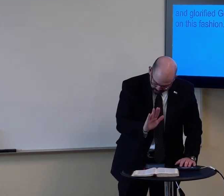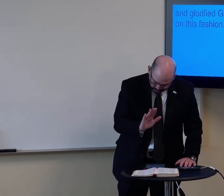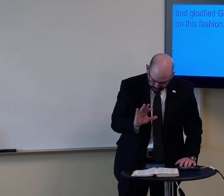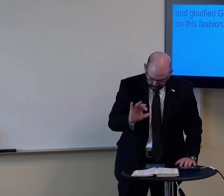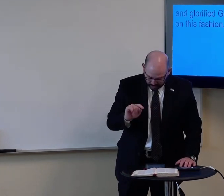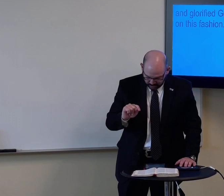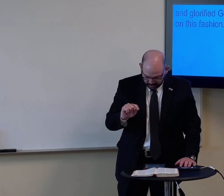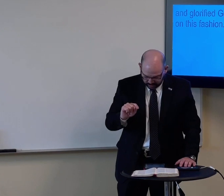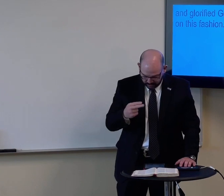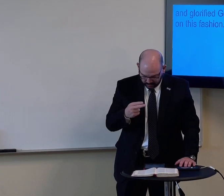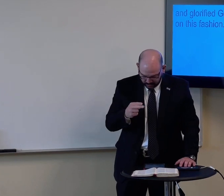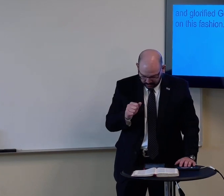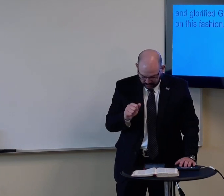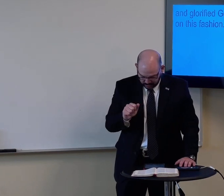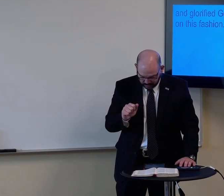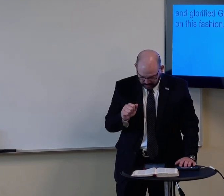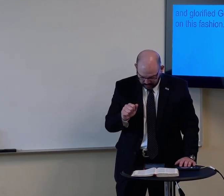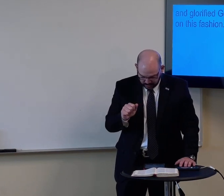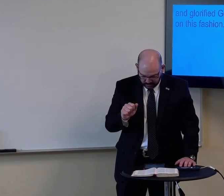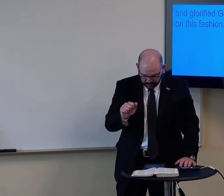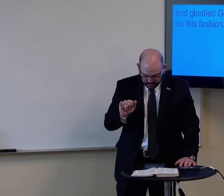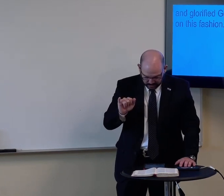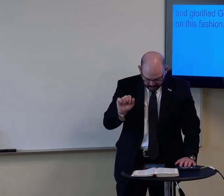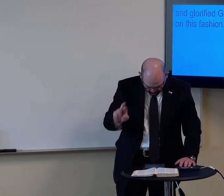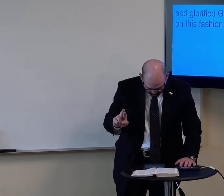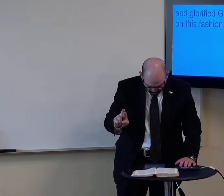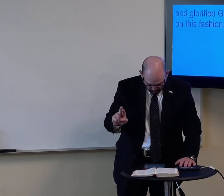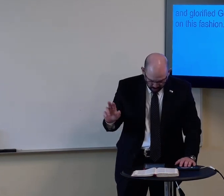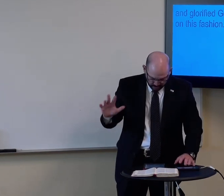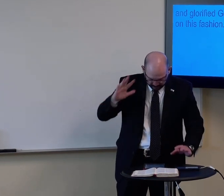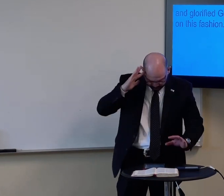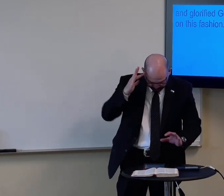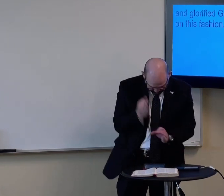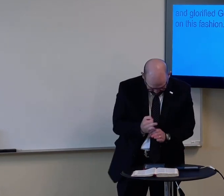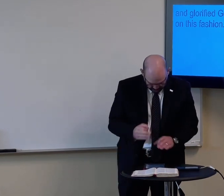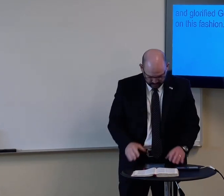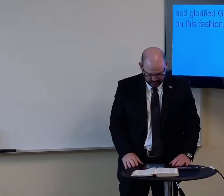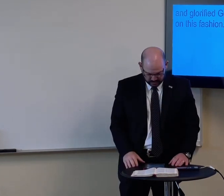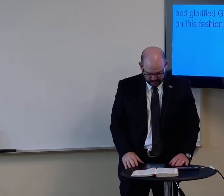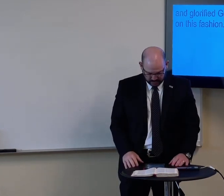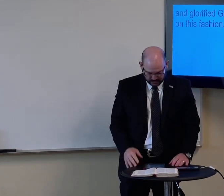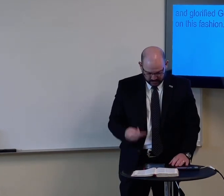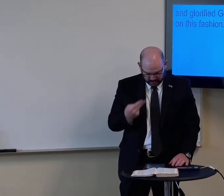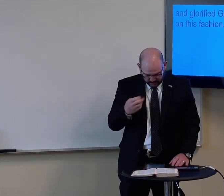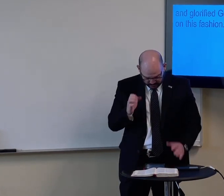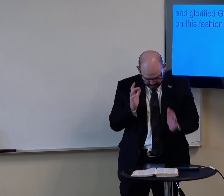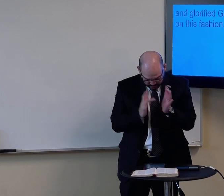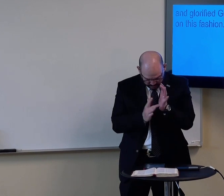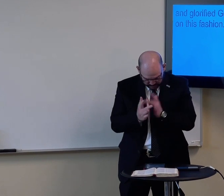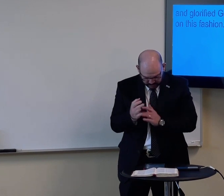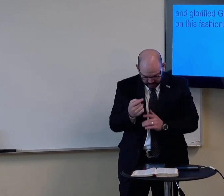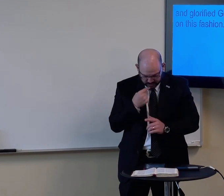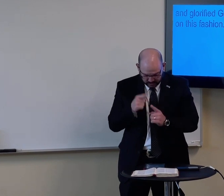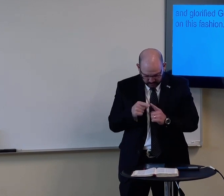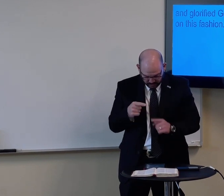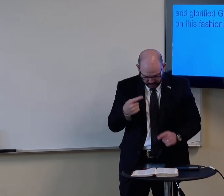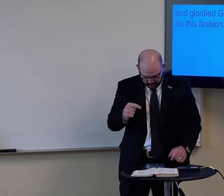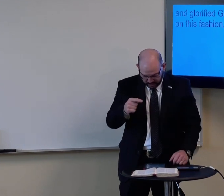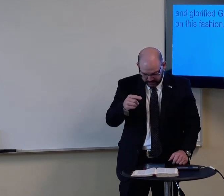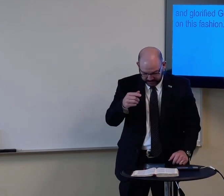their faith. And Jesus said